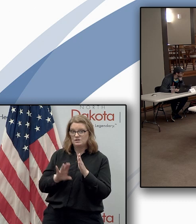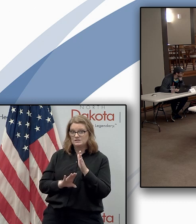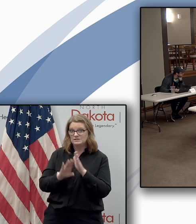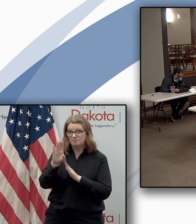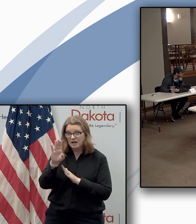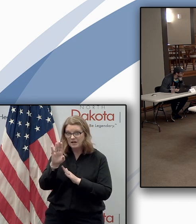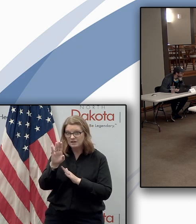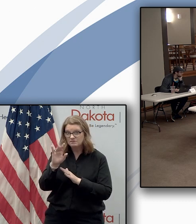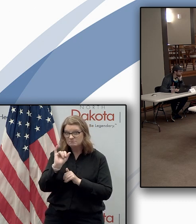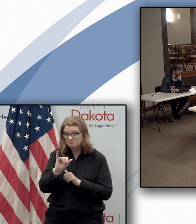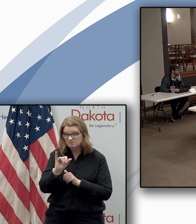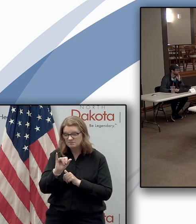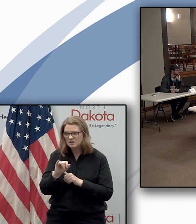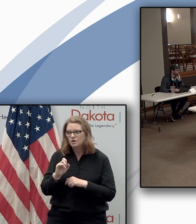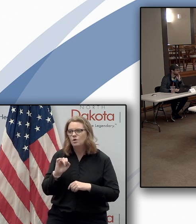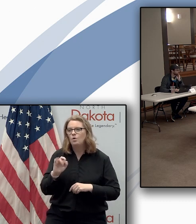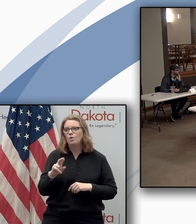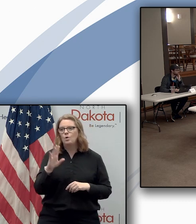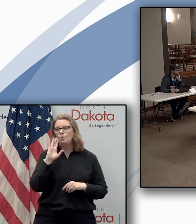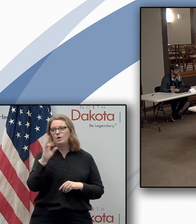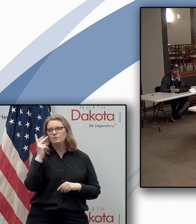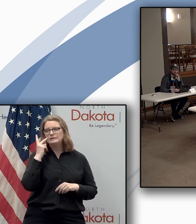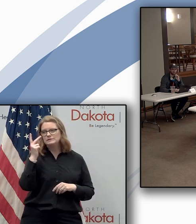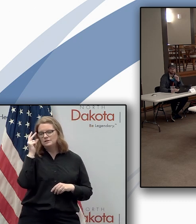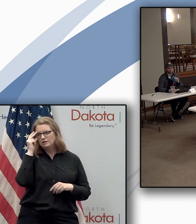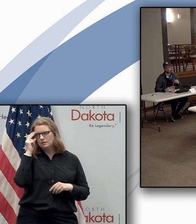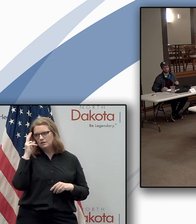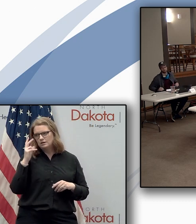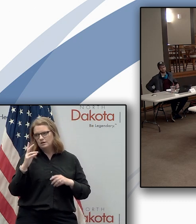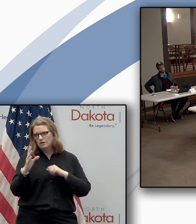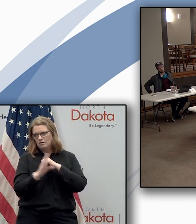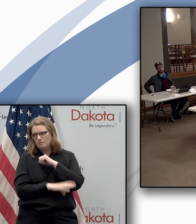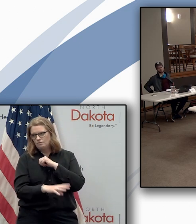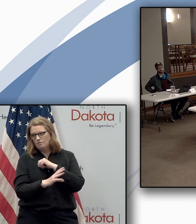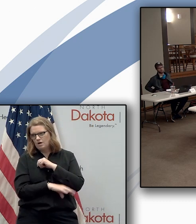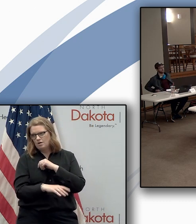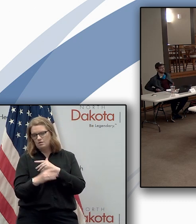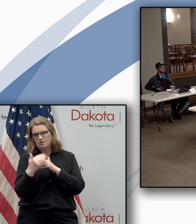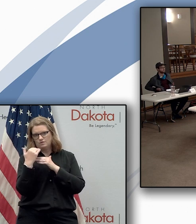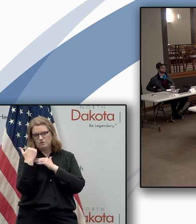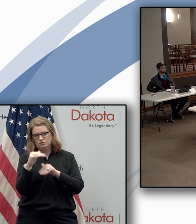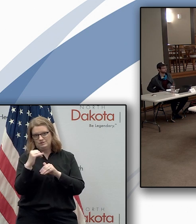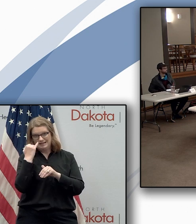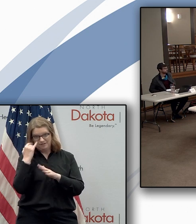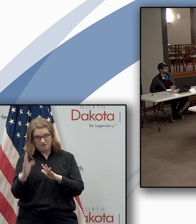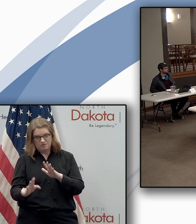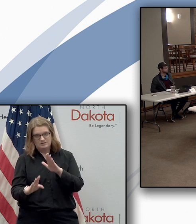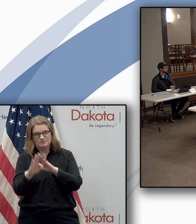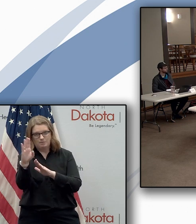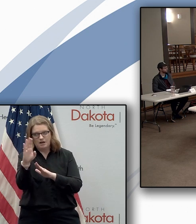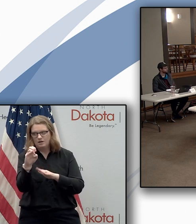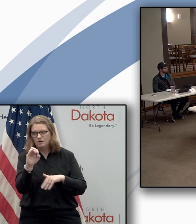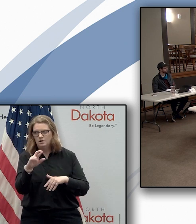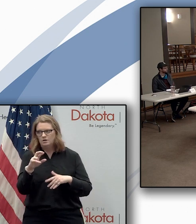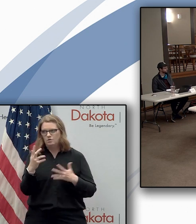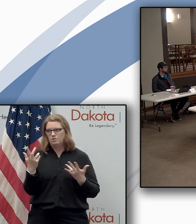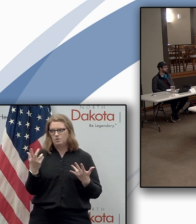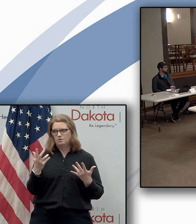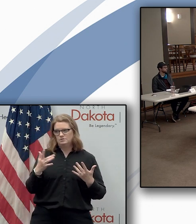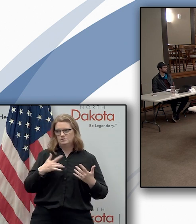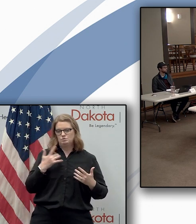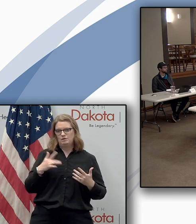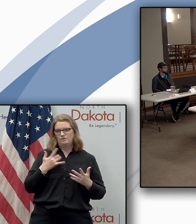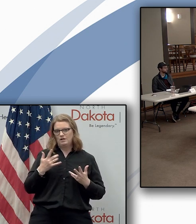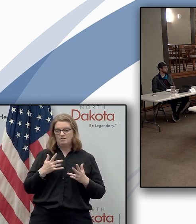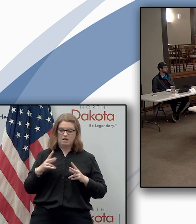assessment and will we will we see a return in the fall of restrictions if there's a spike or is the hope that surveillance testing will help